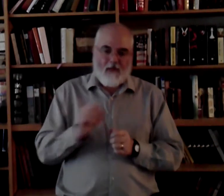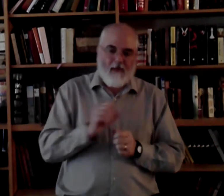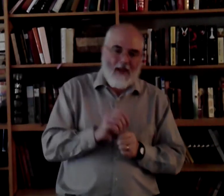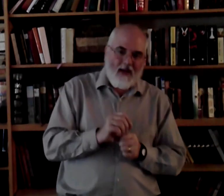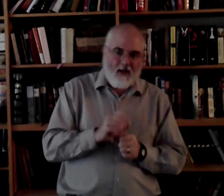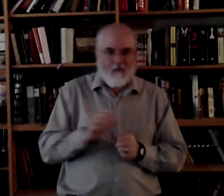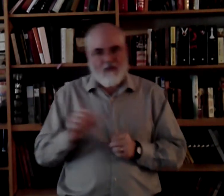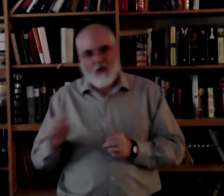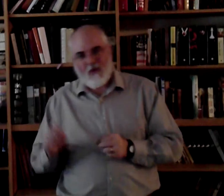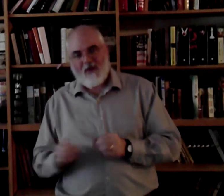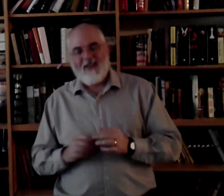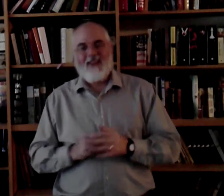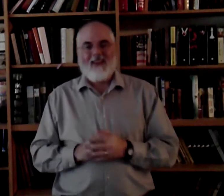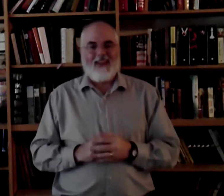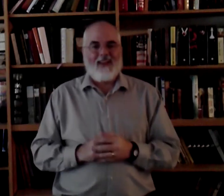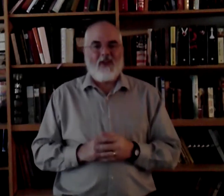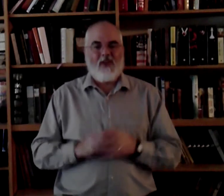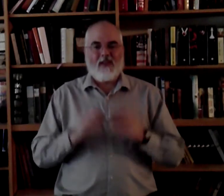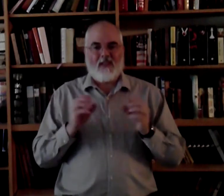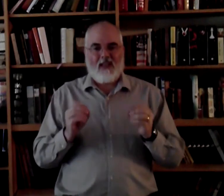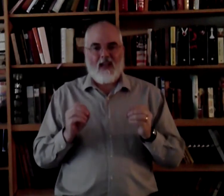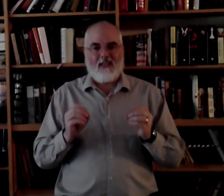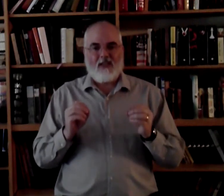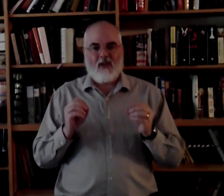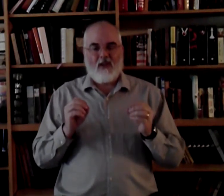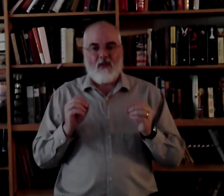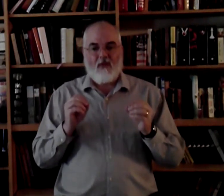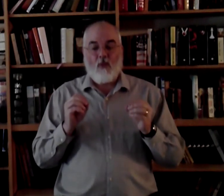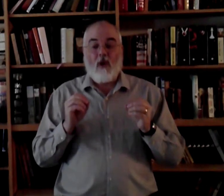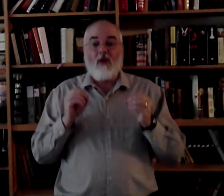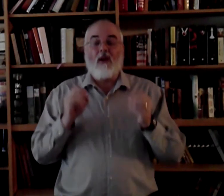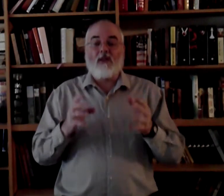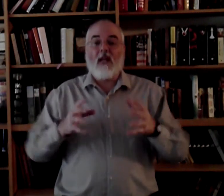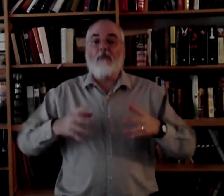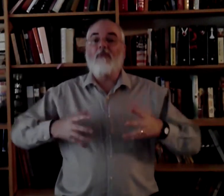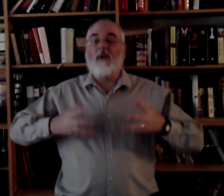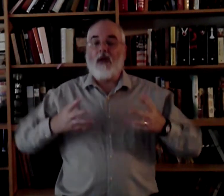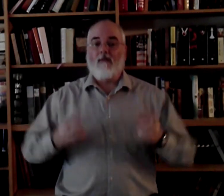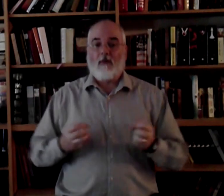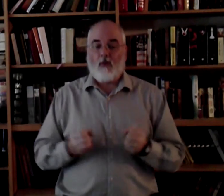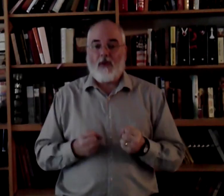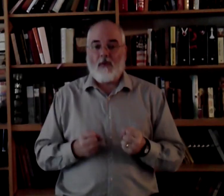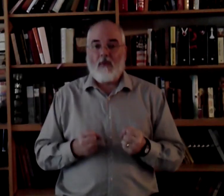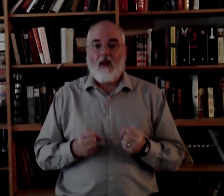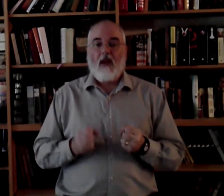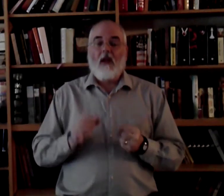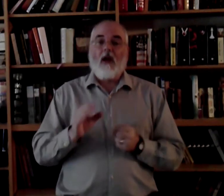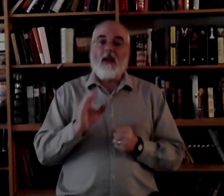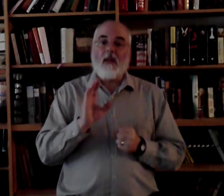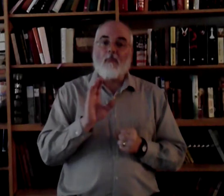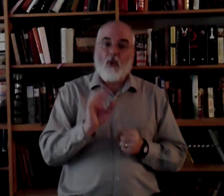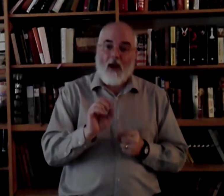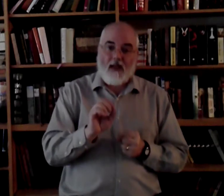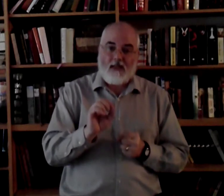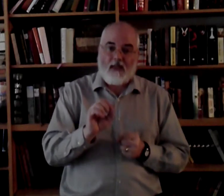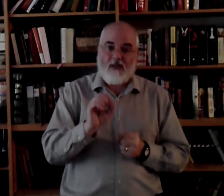me back. Click me forward. Until you get the signs where you understand them and feel comfortable with them. Again, practice it in